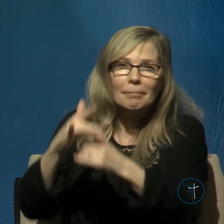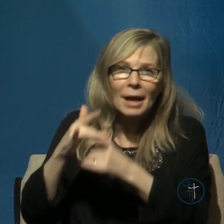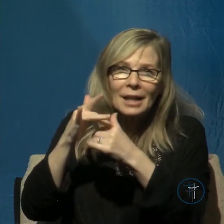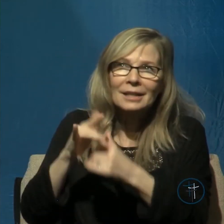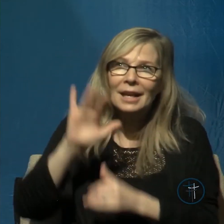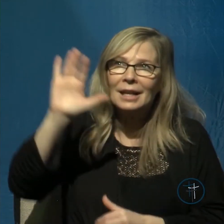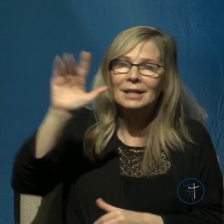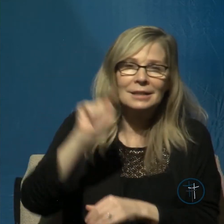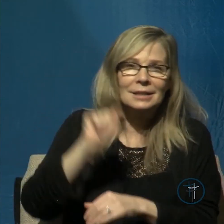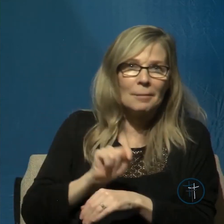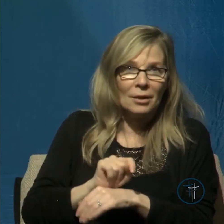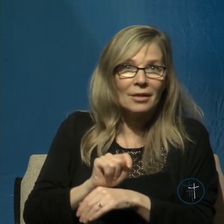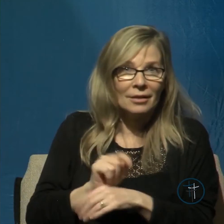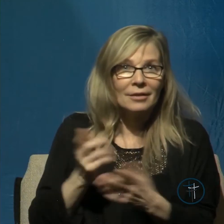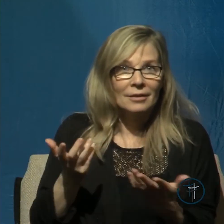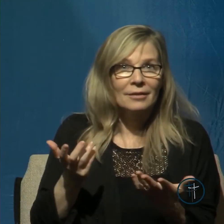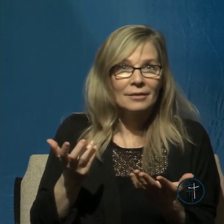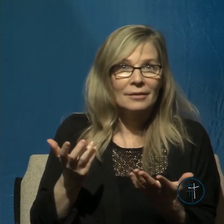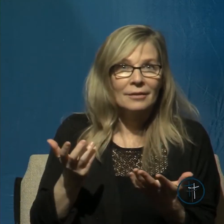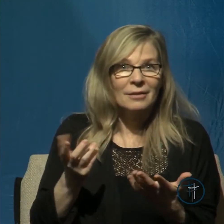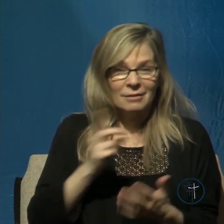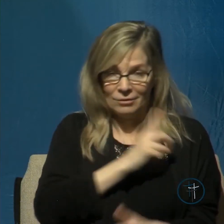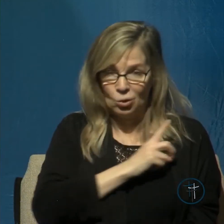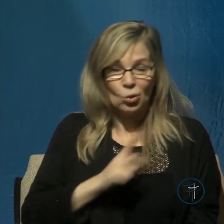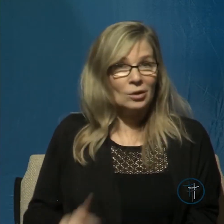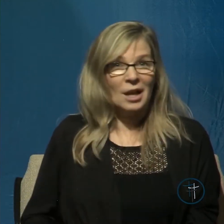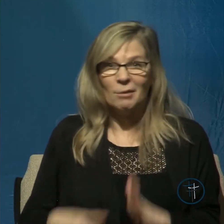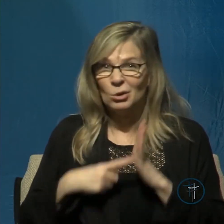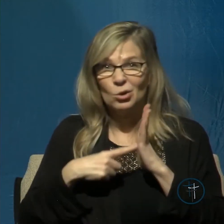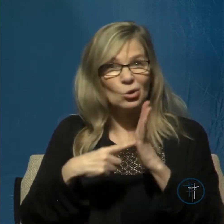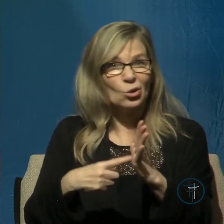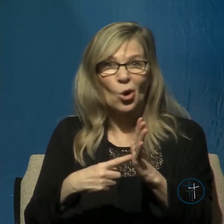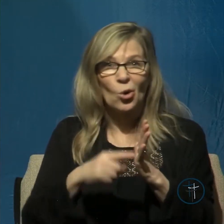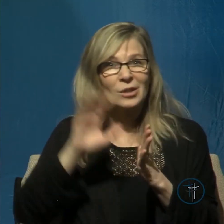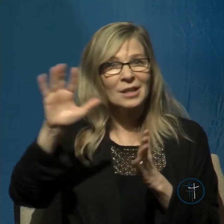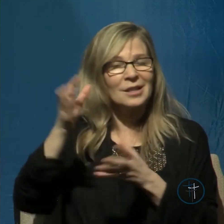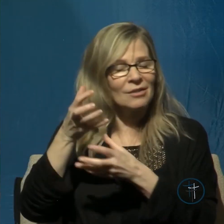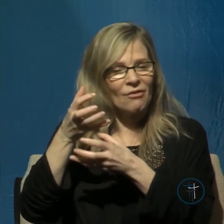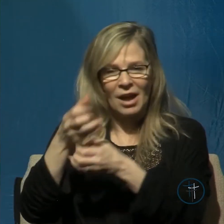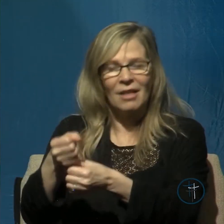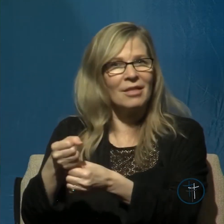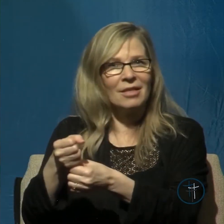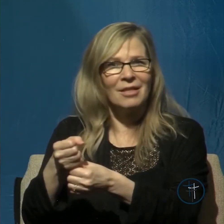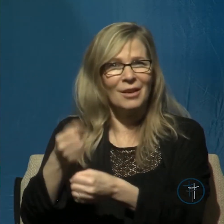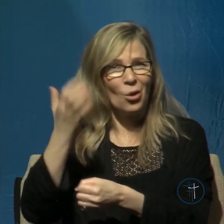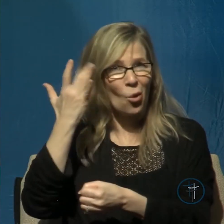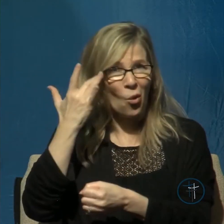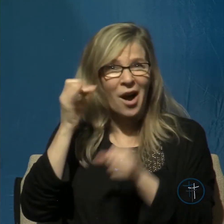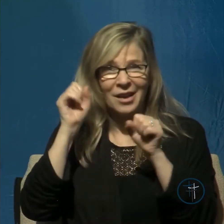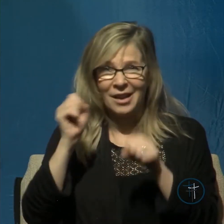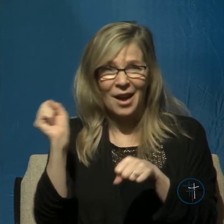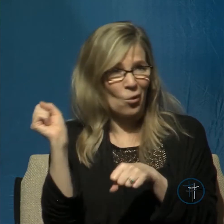David reveals the source of his great faith in God and why he was able to overcome all of his fears he tells us that